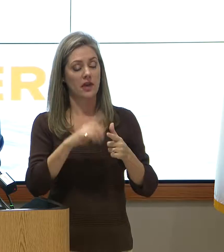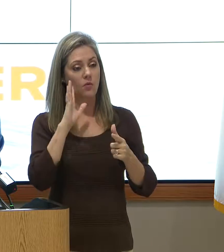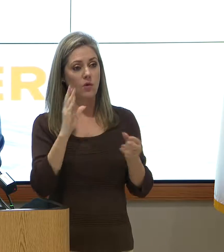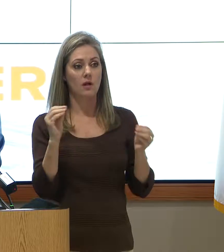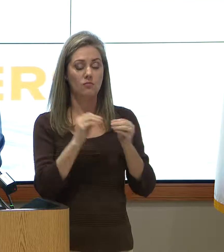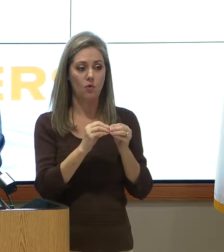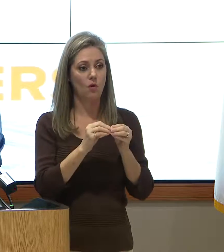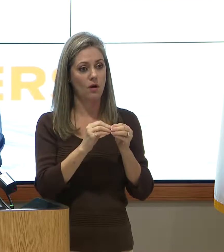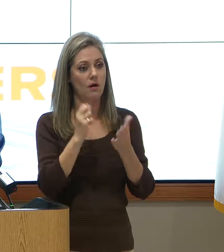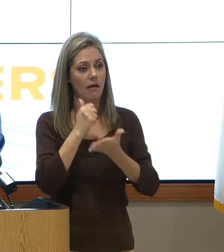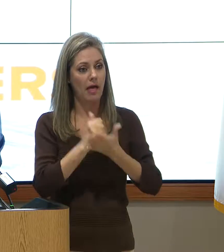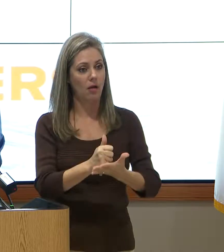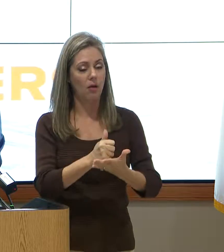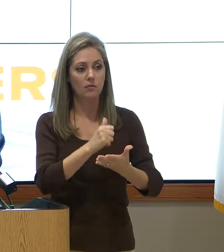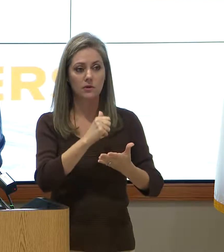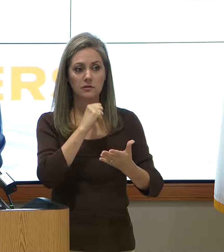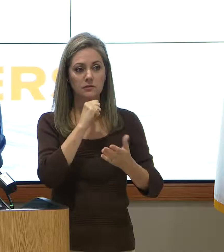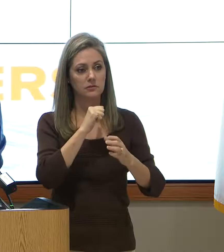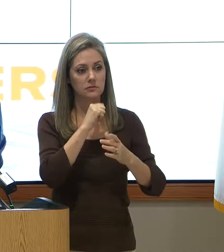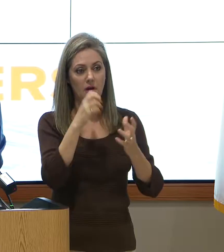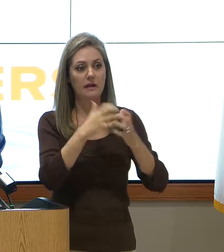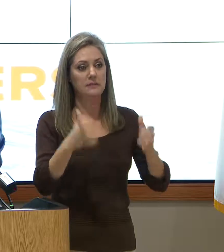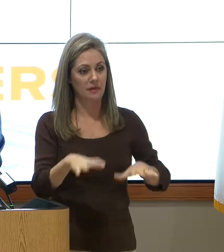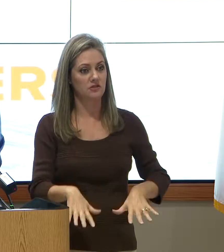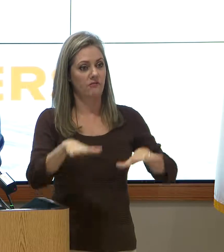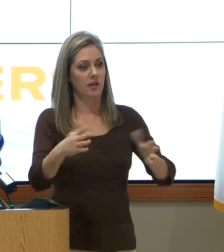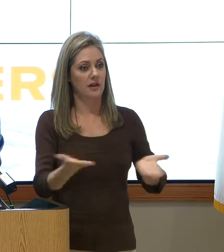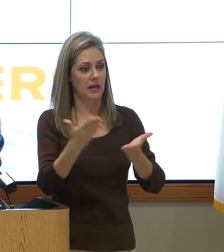relief to thousands of our residents within the city and the county.